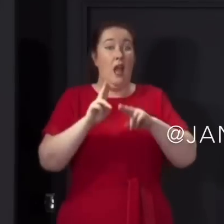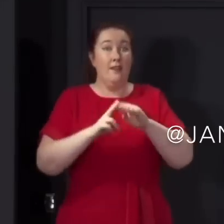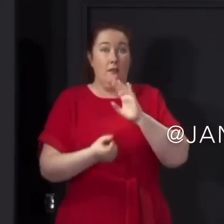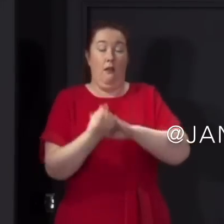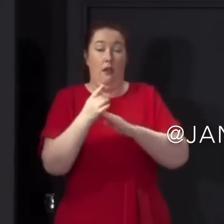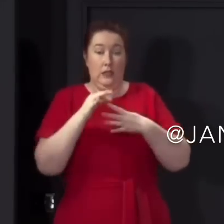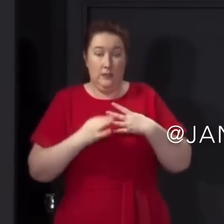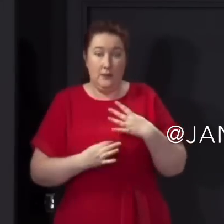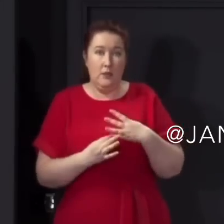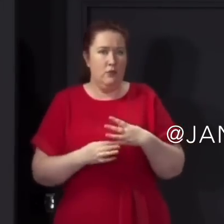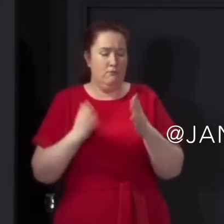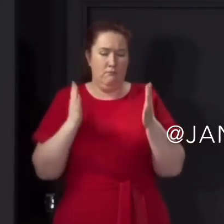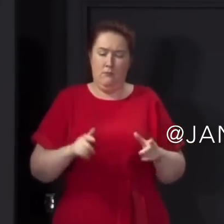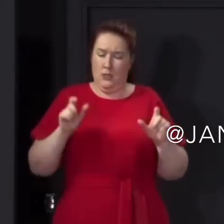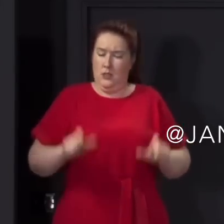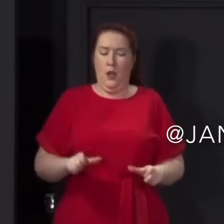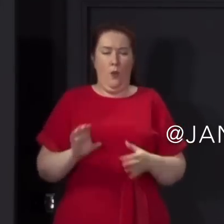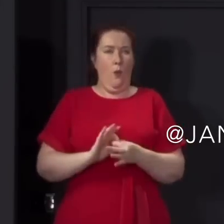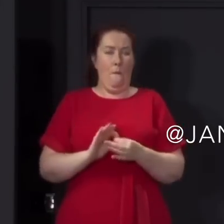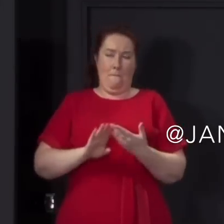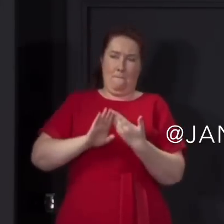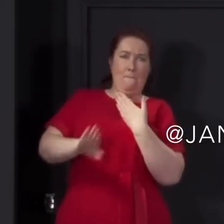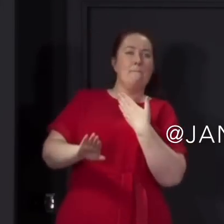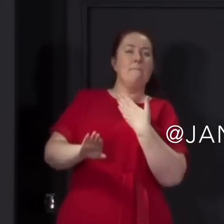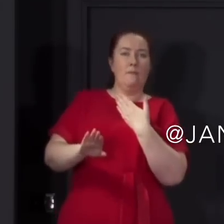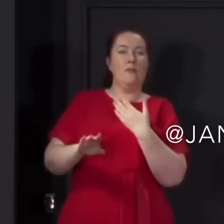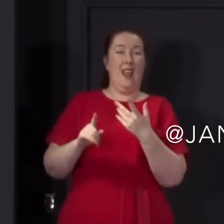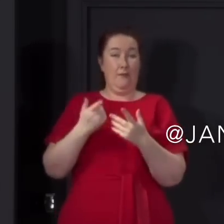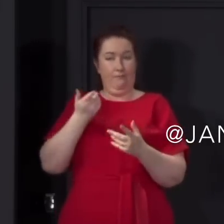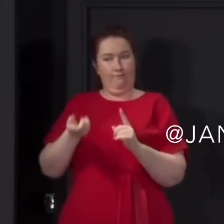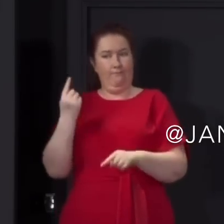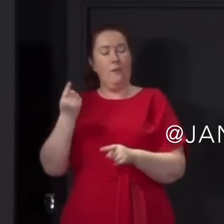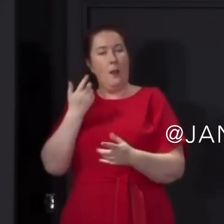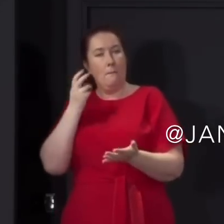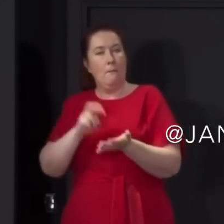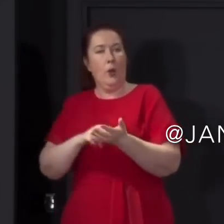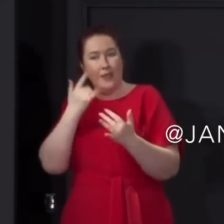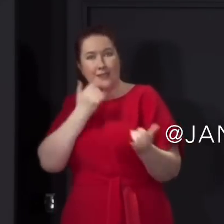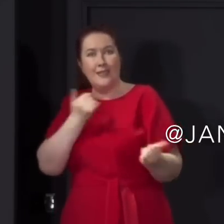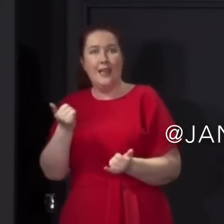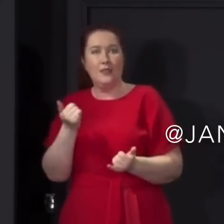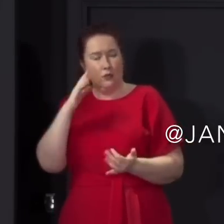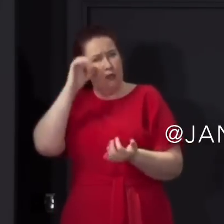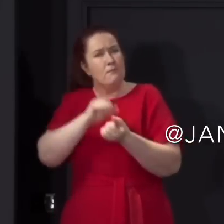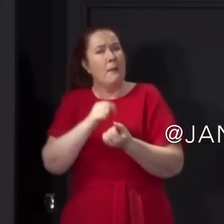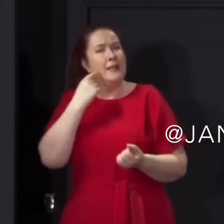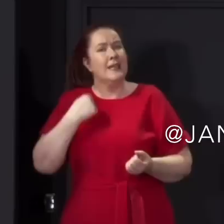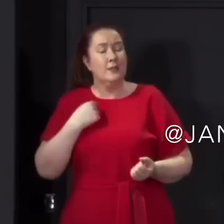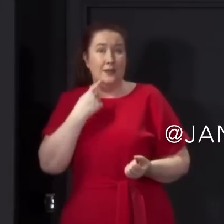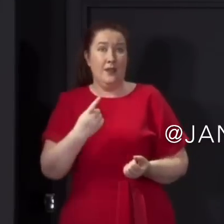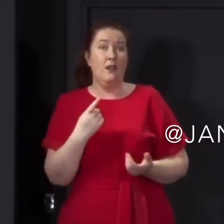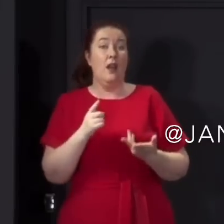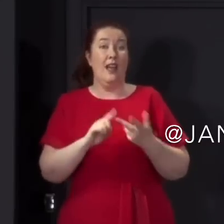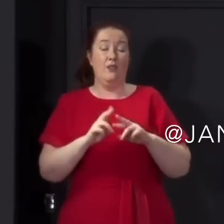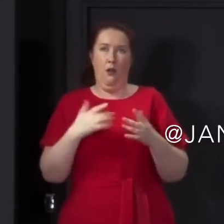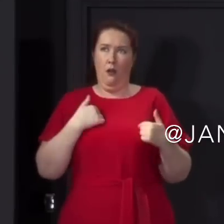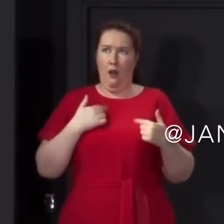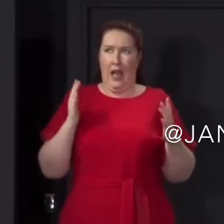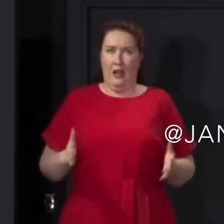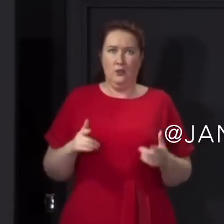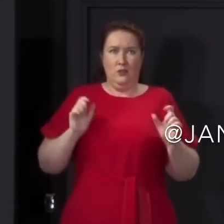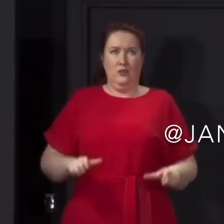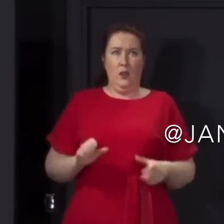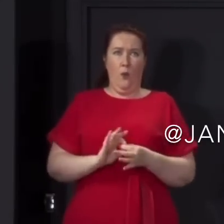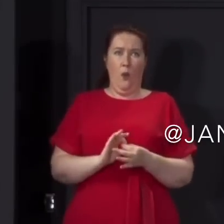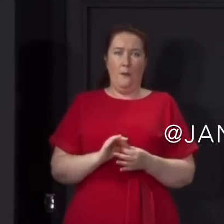Right everybody, me and Sengar have got on with red dresses because we're quite angry the day. I hear that all you fucking